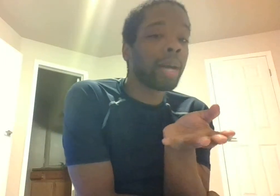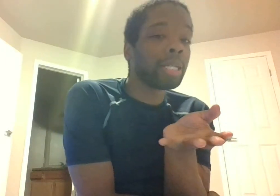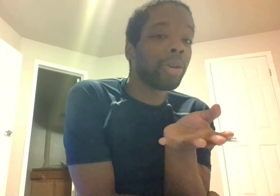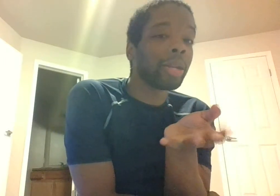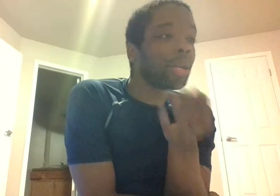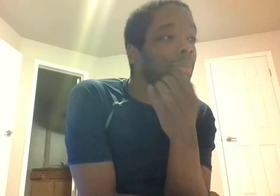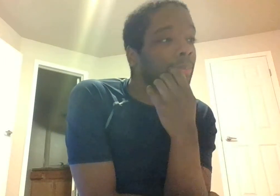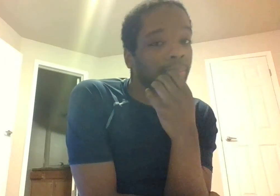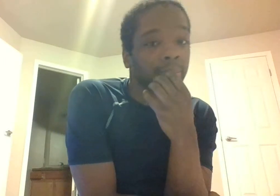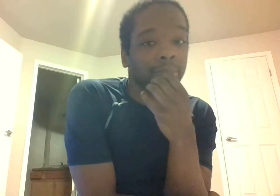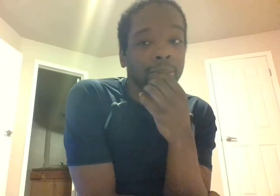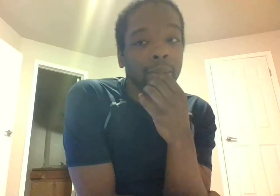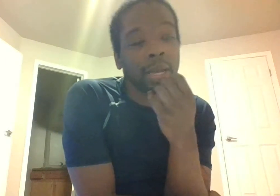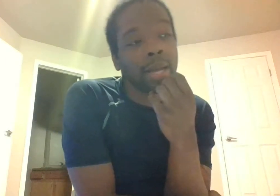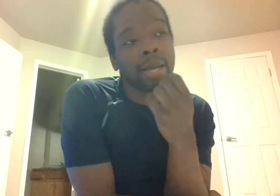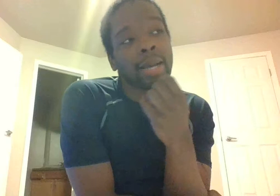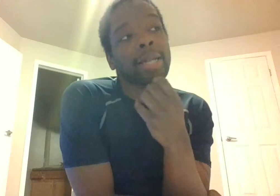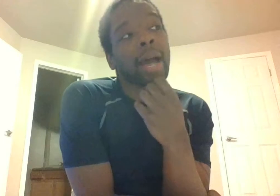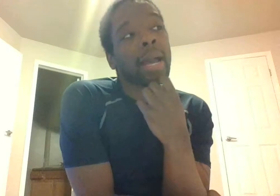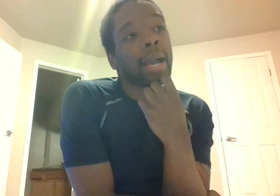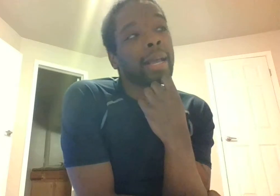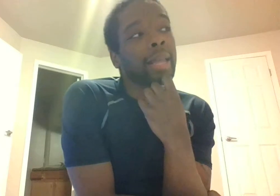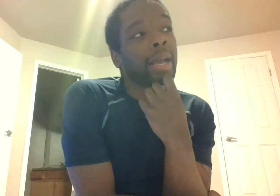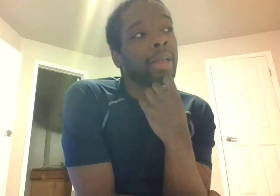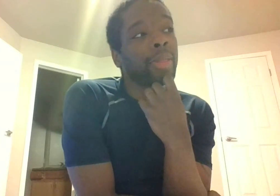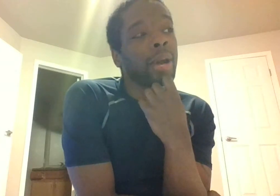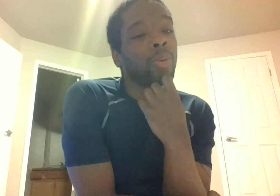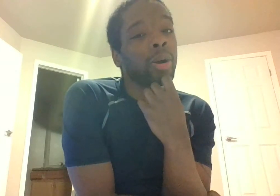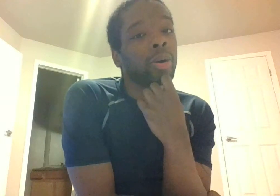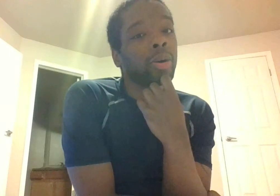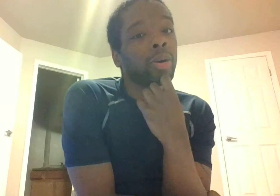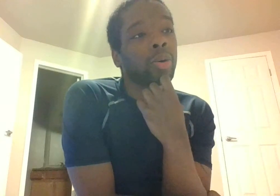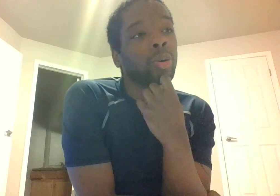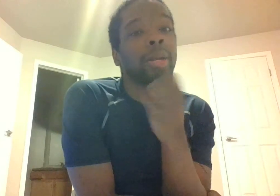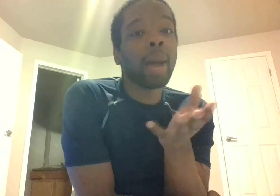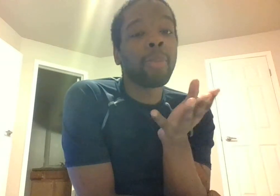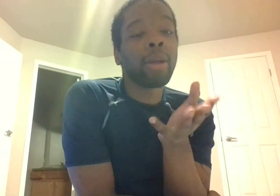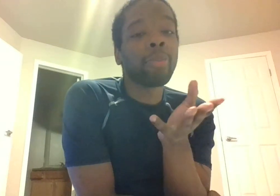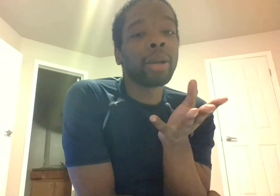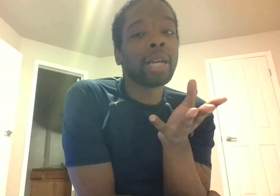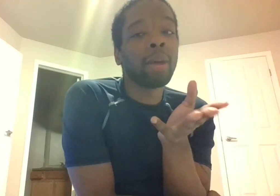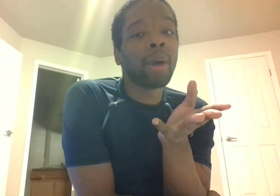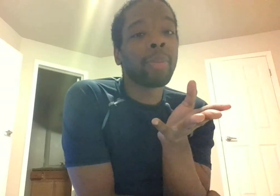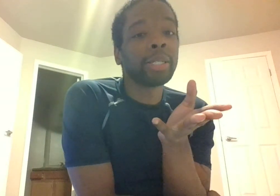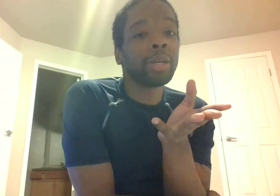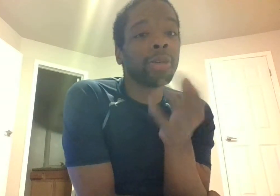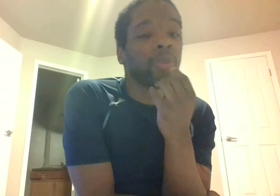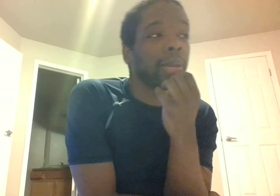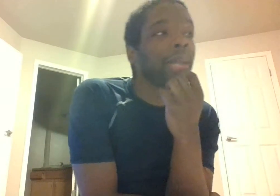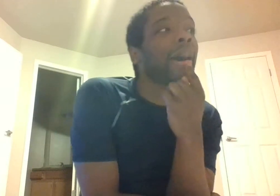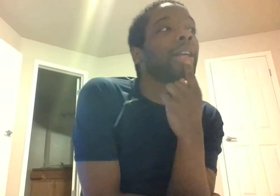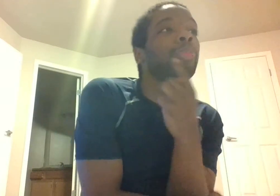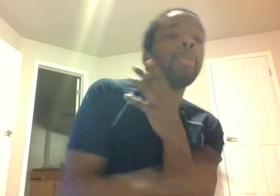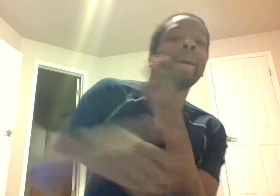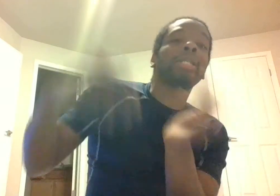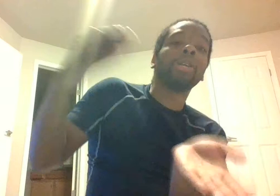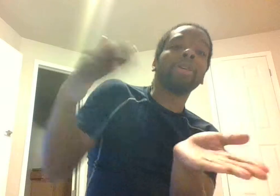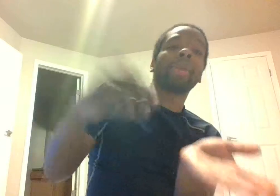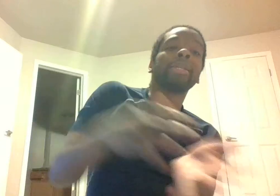bacteria in it not anything and that will not be able to break down by bacteria for me I had to put bacteria in my